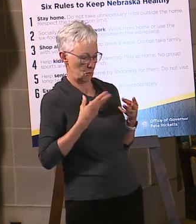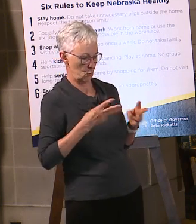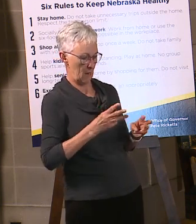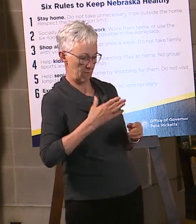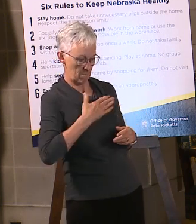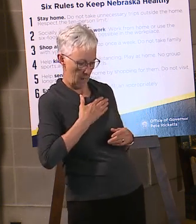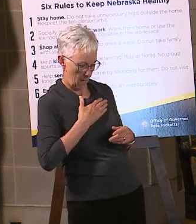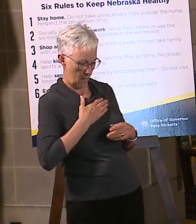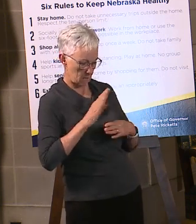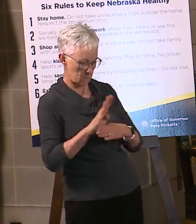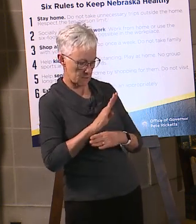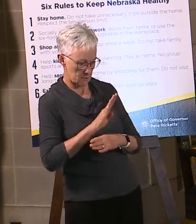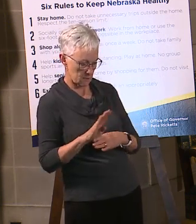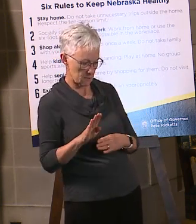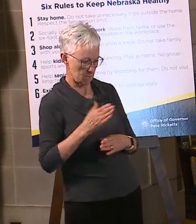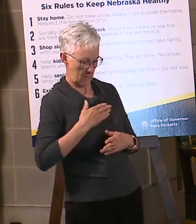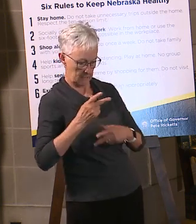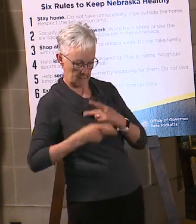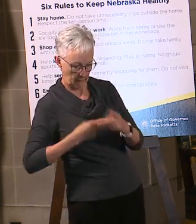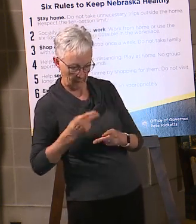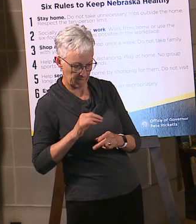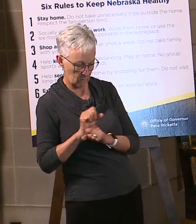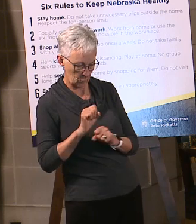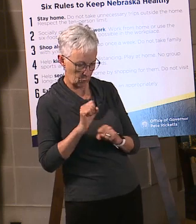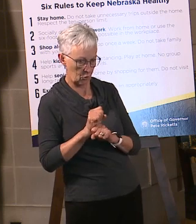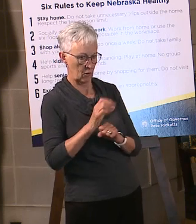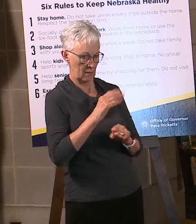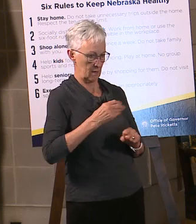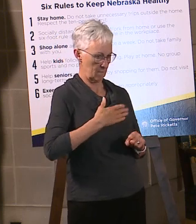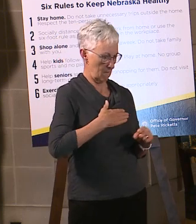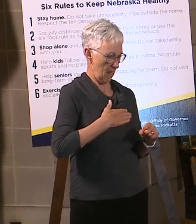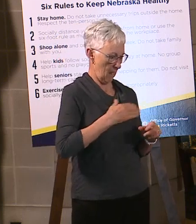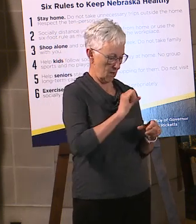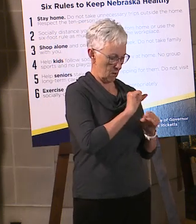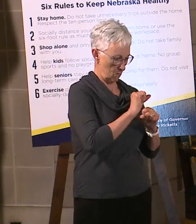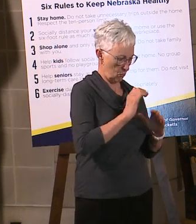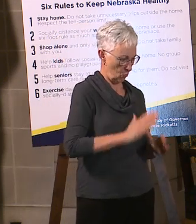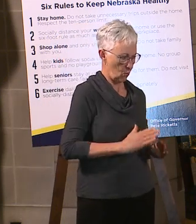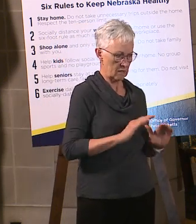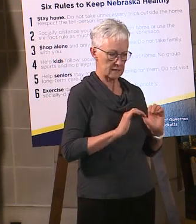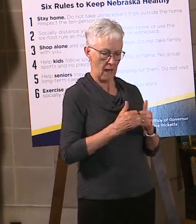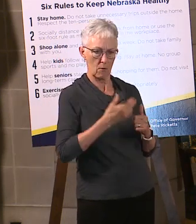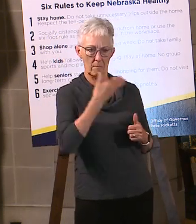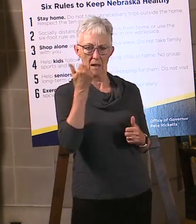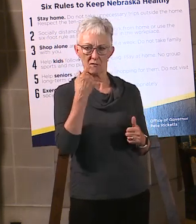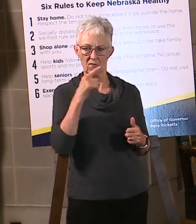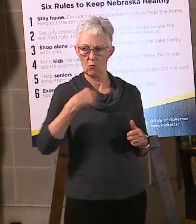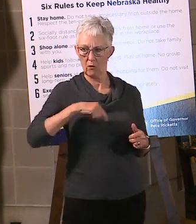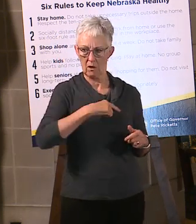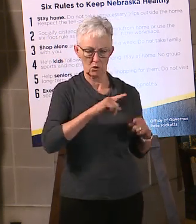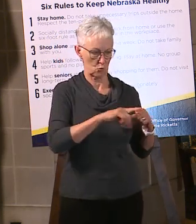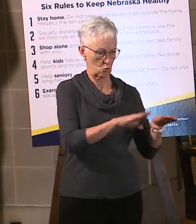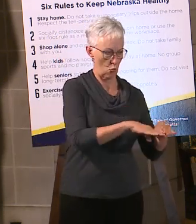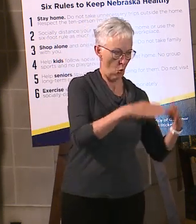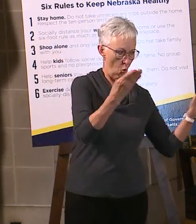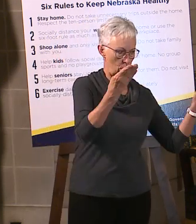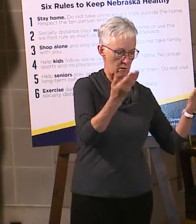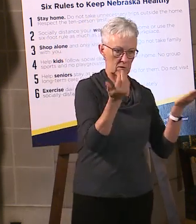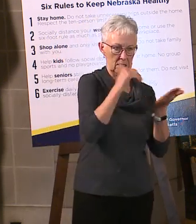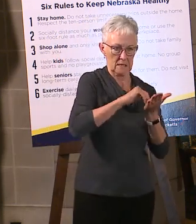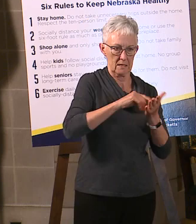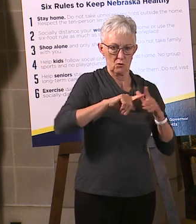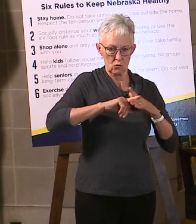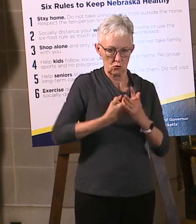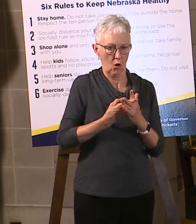my employees to open our doors to our customers. And so we've been sharing the ideas that